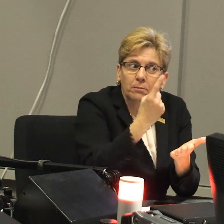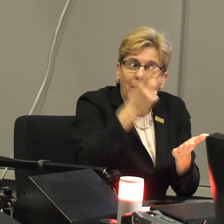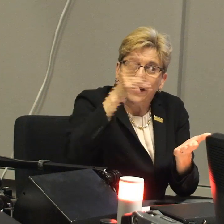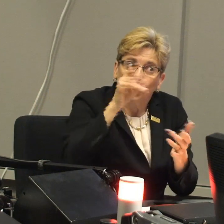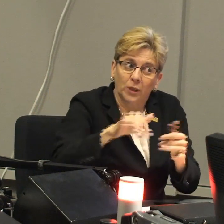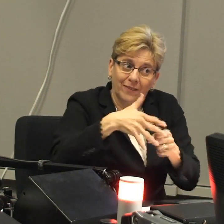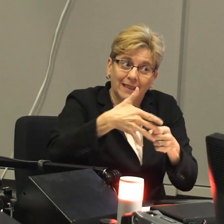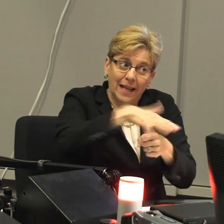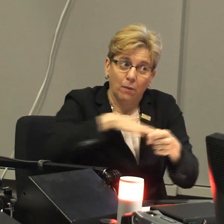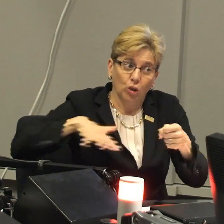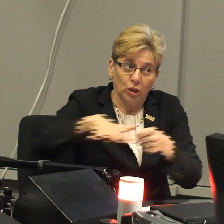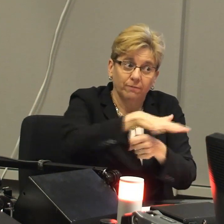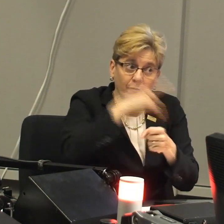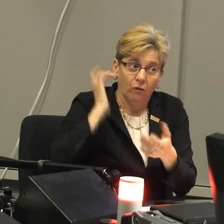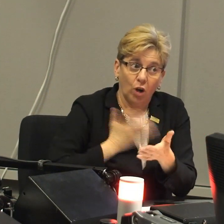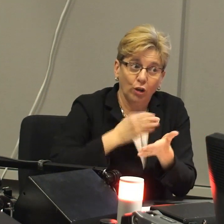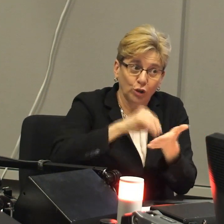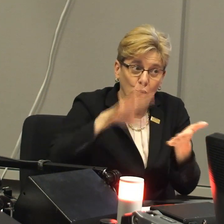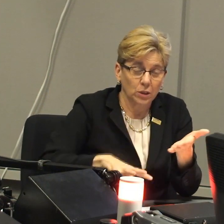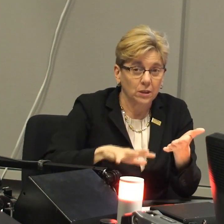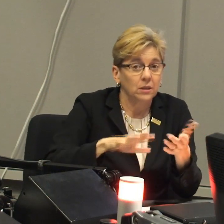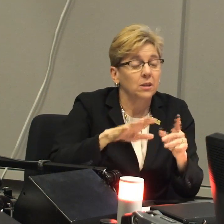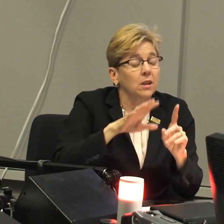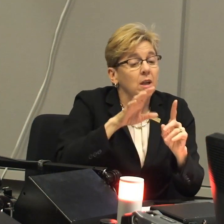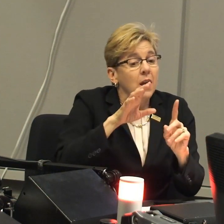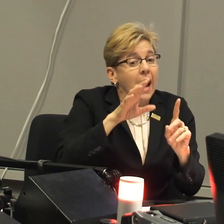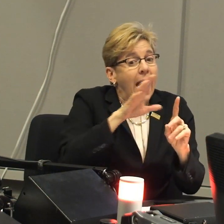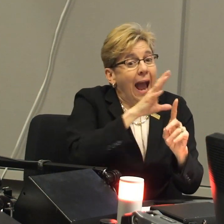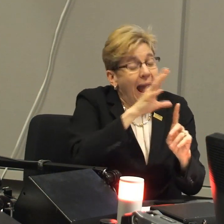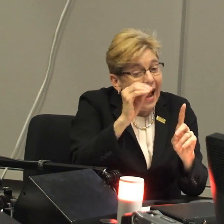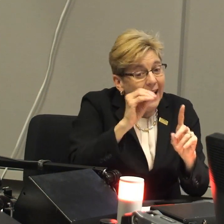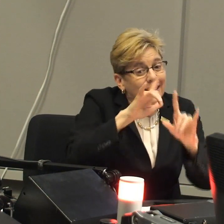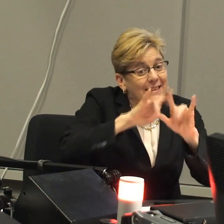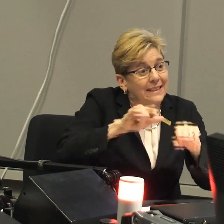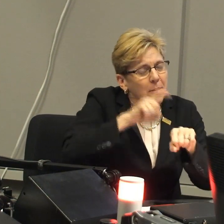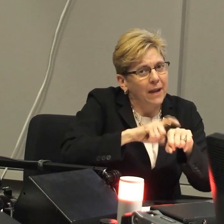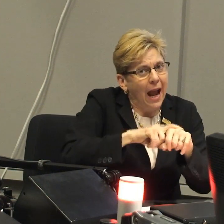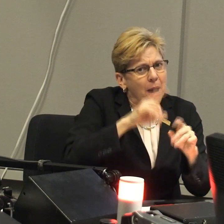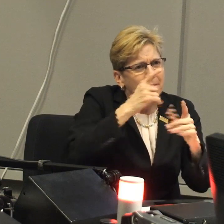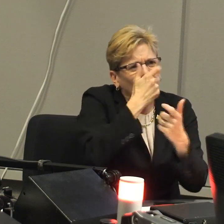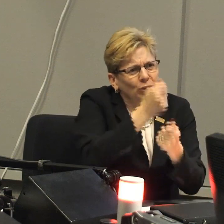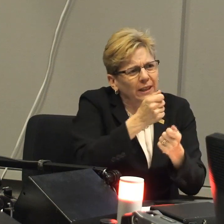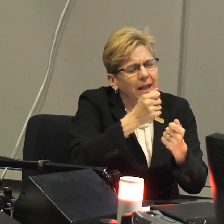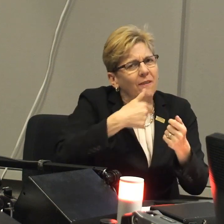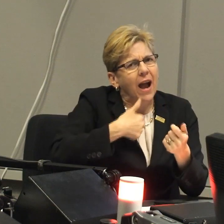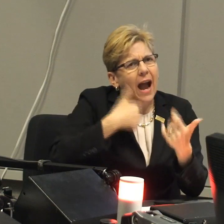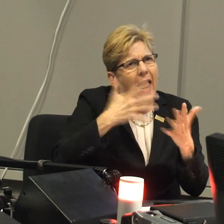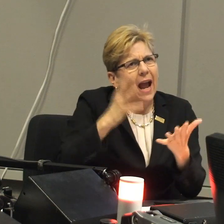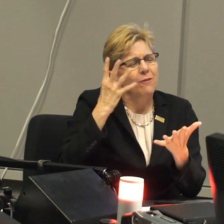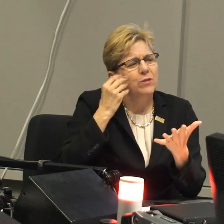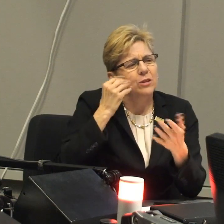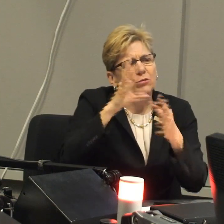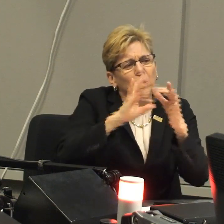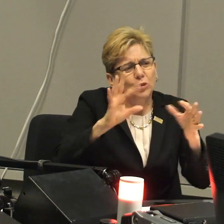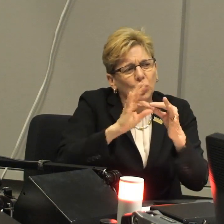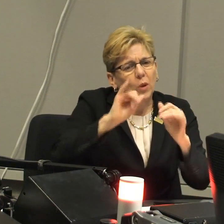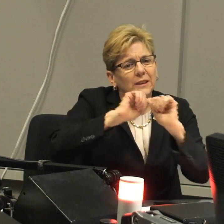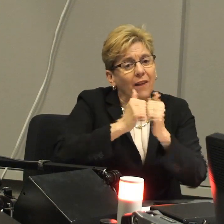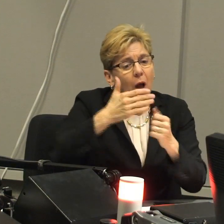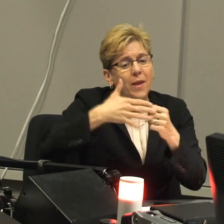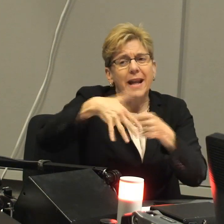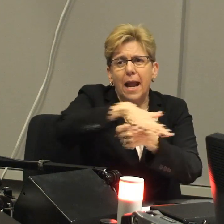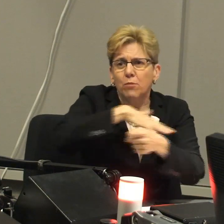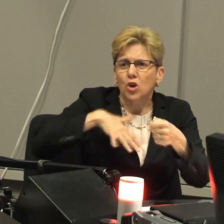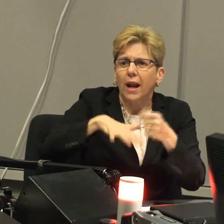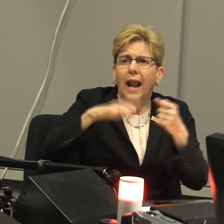go out into this community. And that's not always been the history of this neighborhood for our students. And at the same time, it's interesting because I've